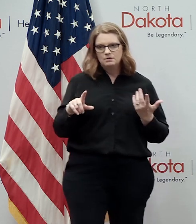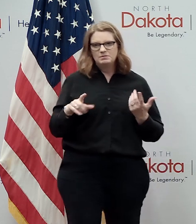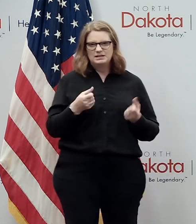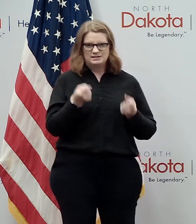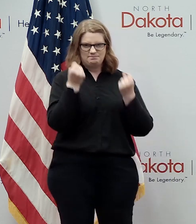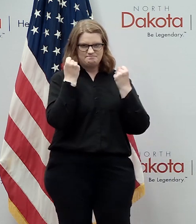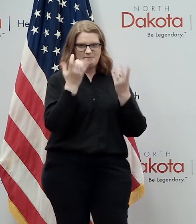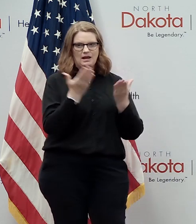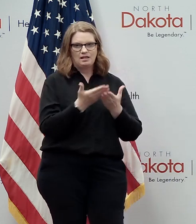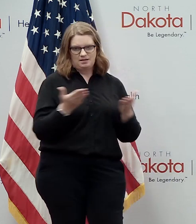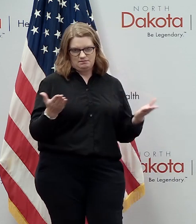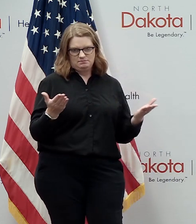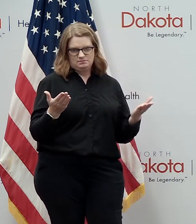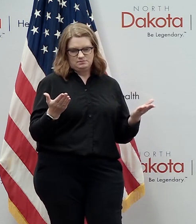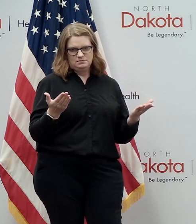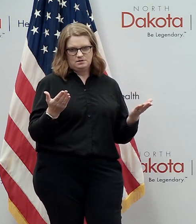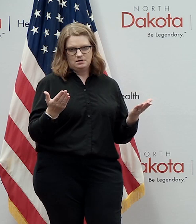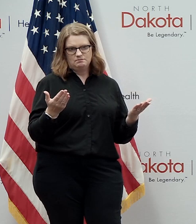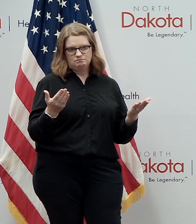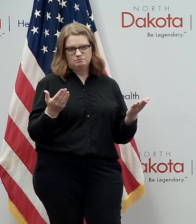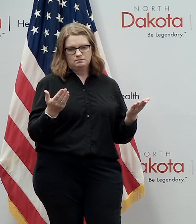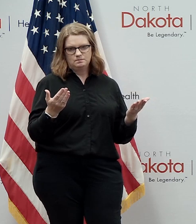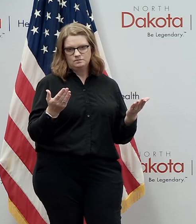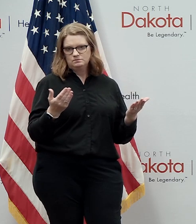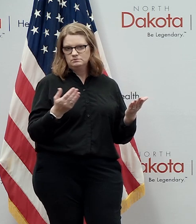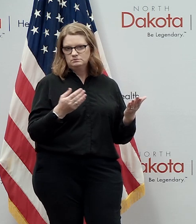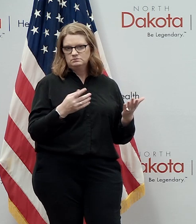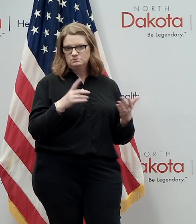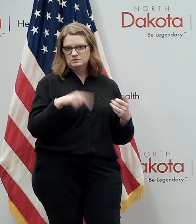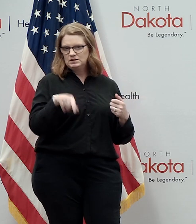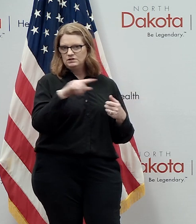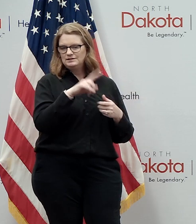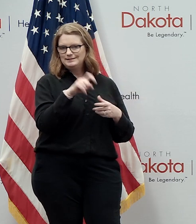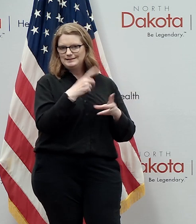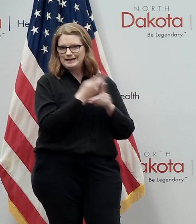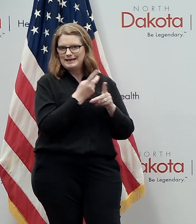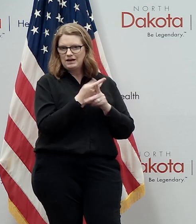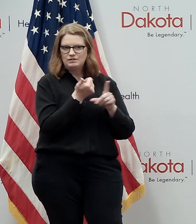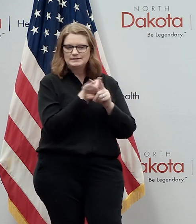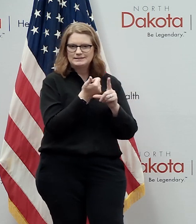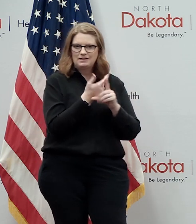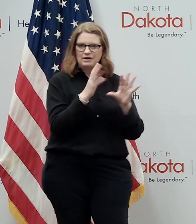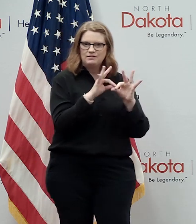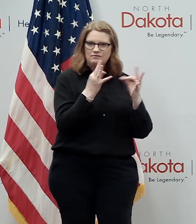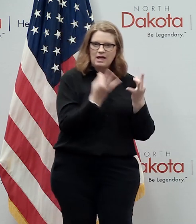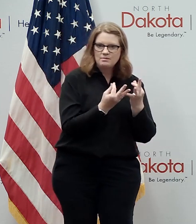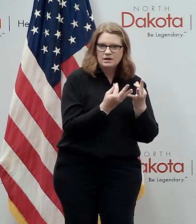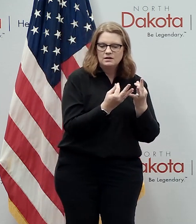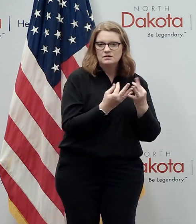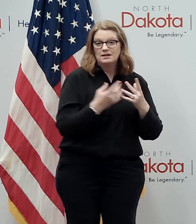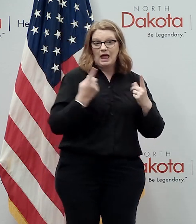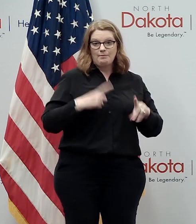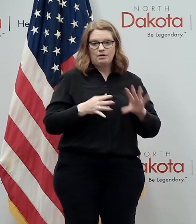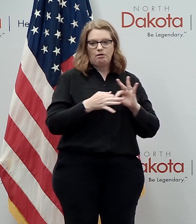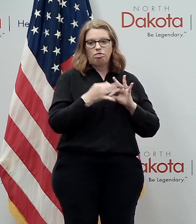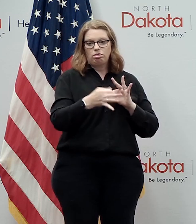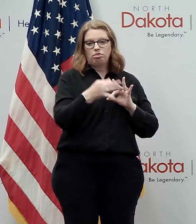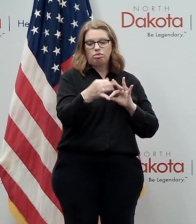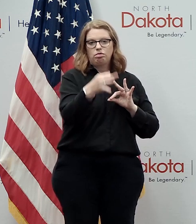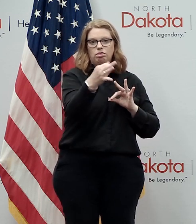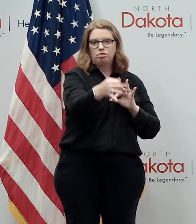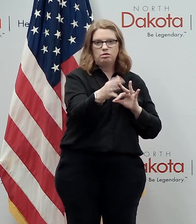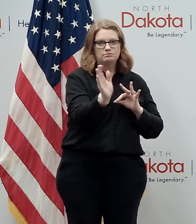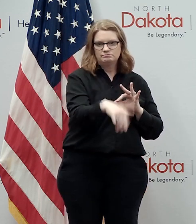number of things that uh that that you need to do to take care of yourself and your family if you've put those off now is the time to re-engage